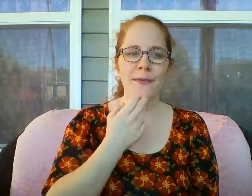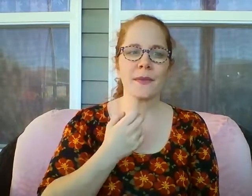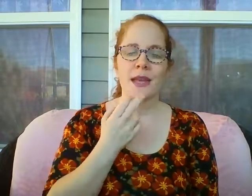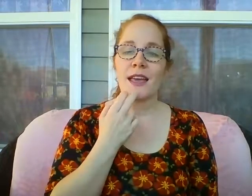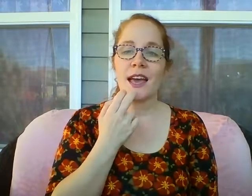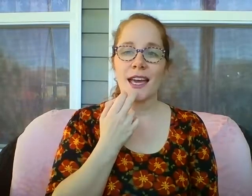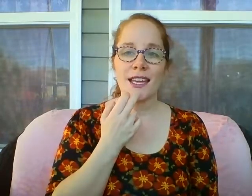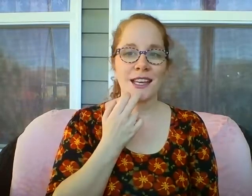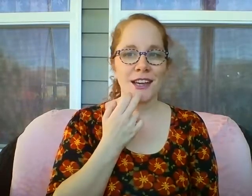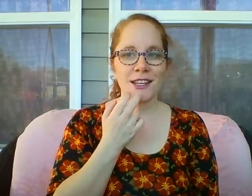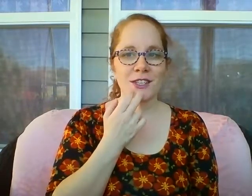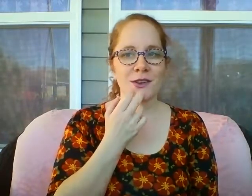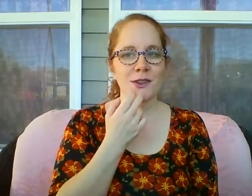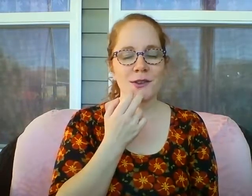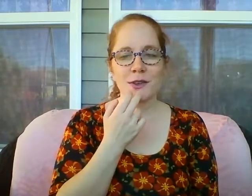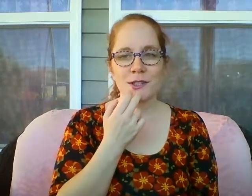I cannot control the future.